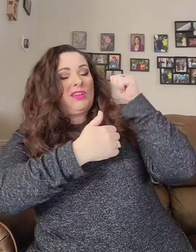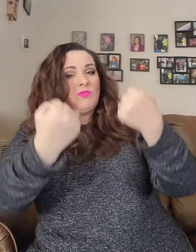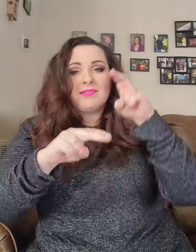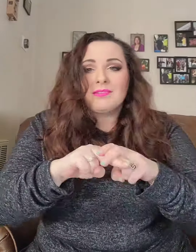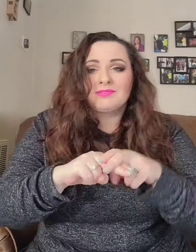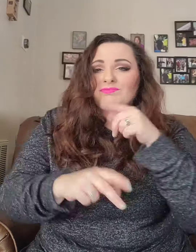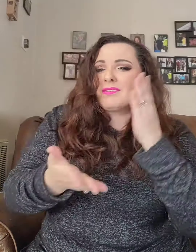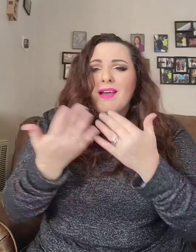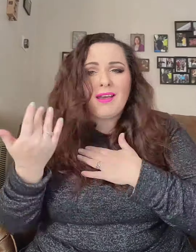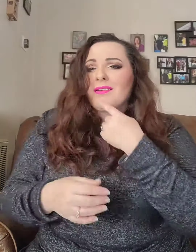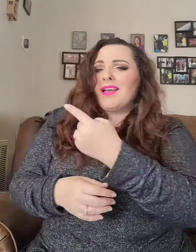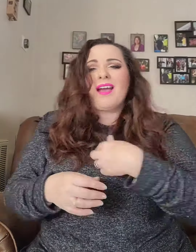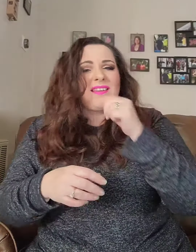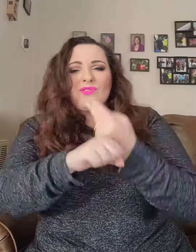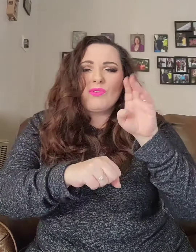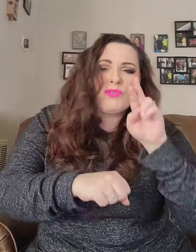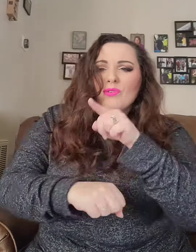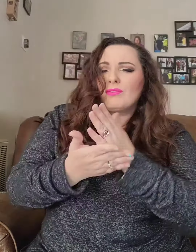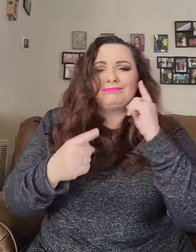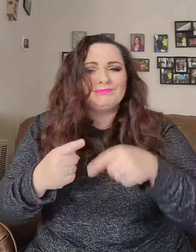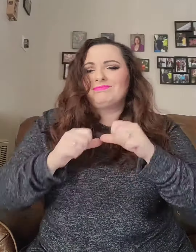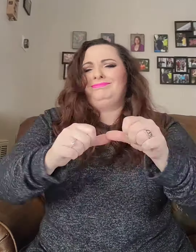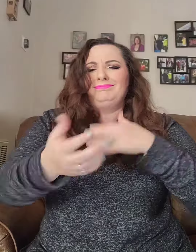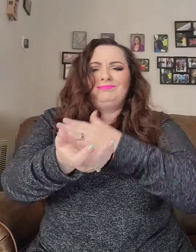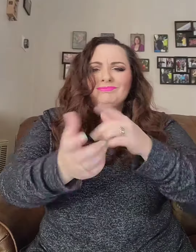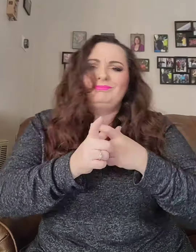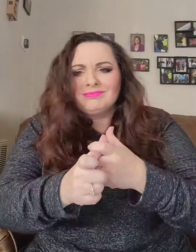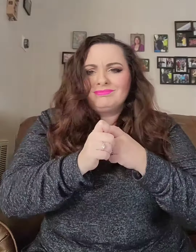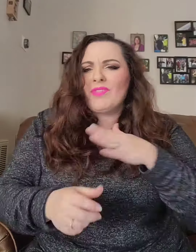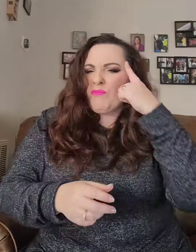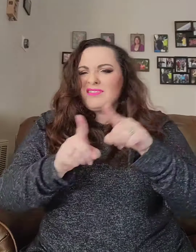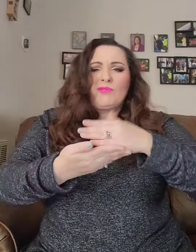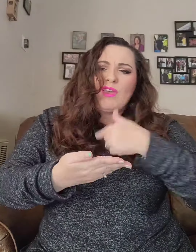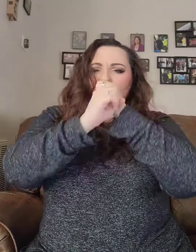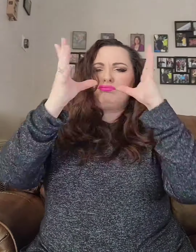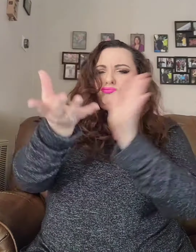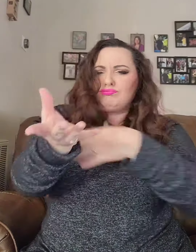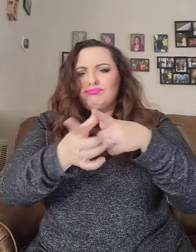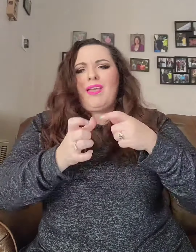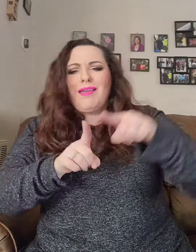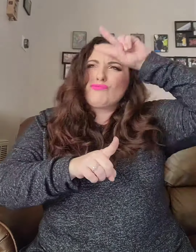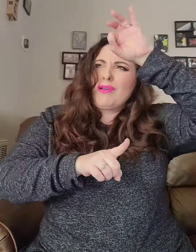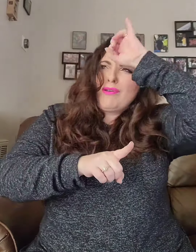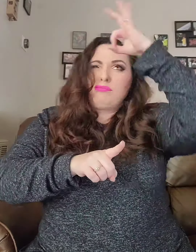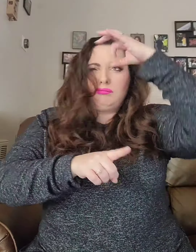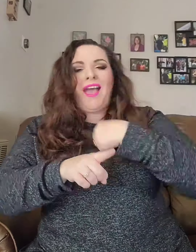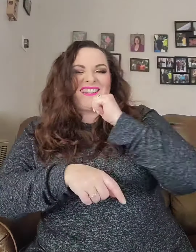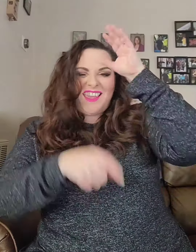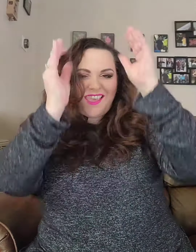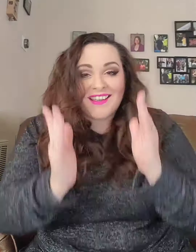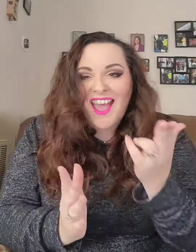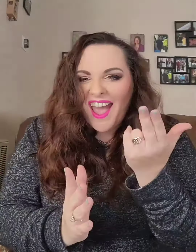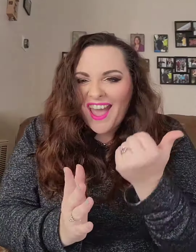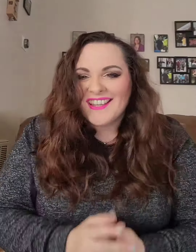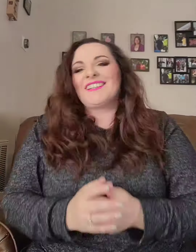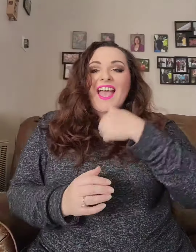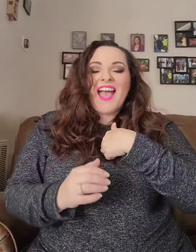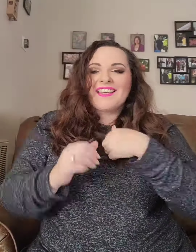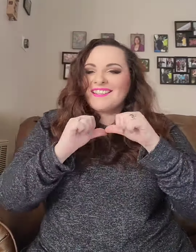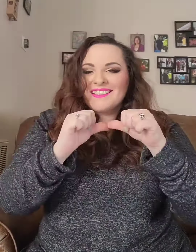I'm not taking no Uber I be ditching our music swiftly, I'm like a machine My mind a computer on these tracks, I be going stupid, stupid, dumb Think I need a tutor consistently for